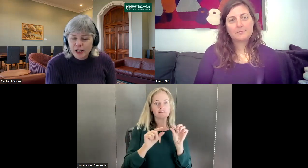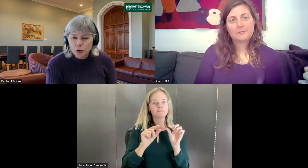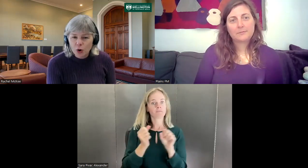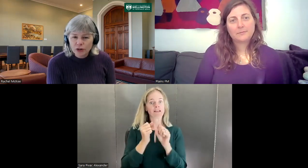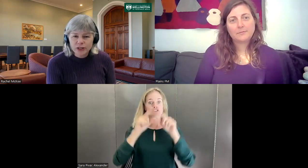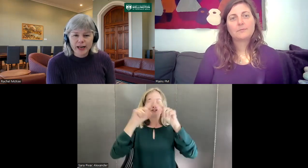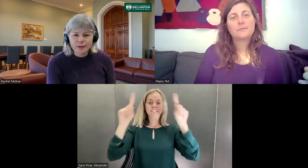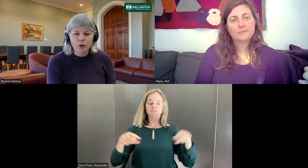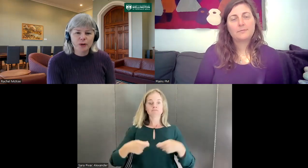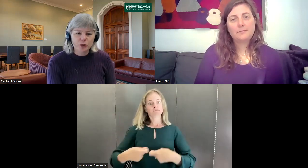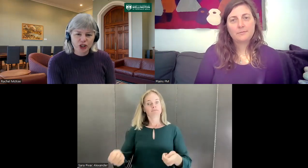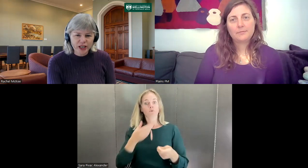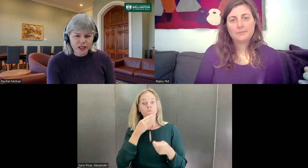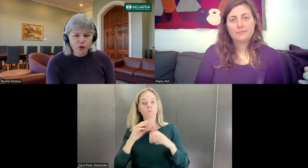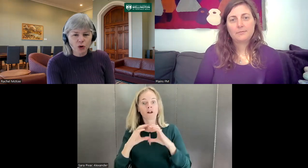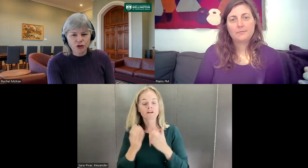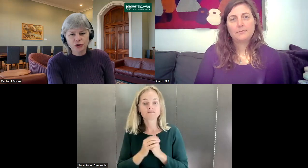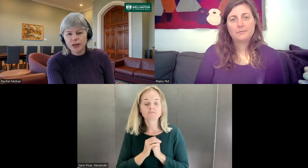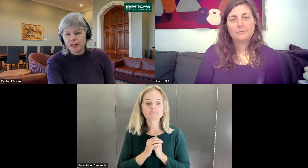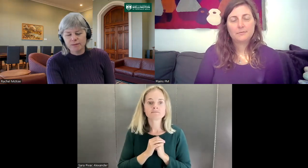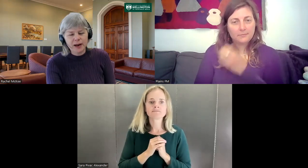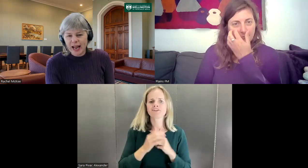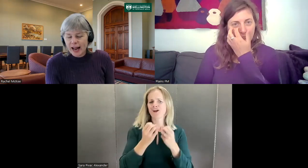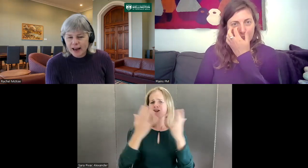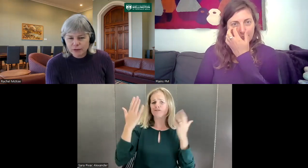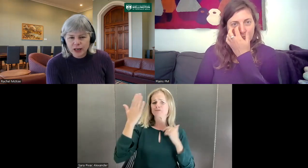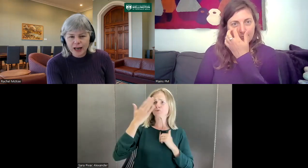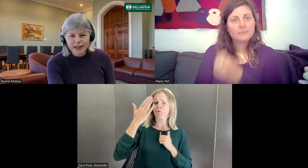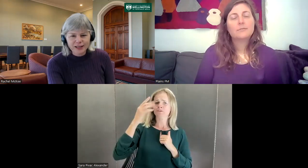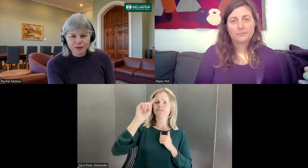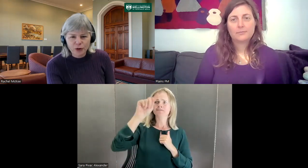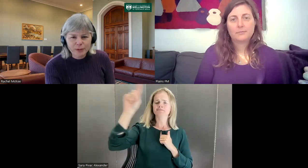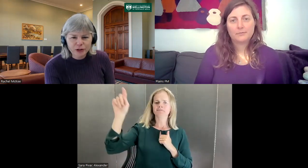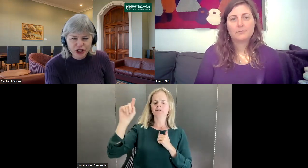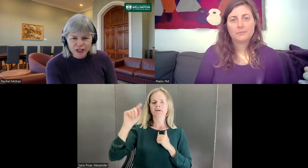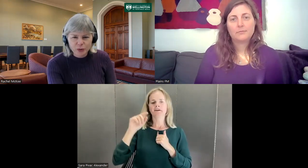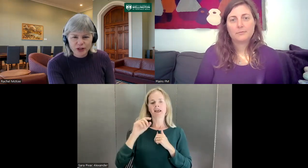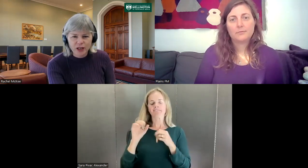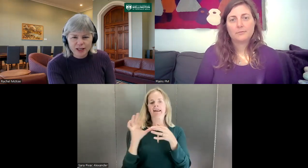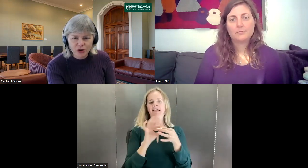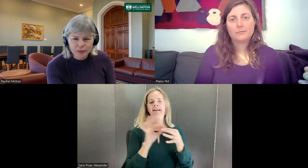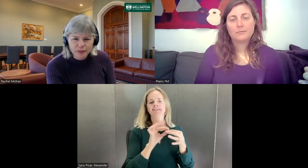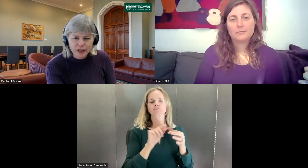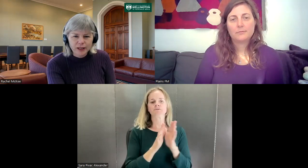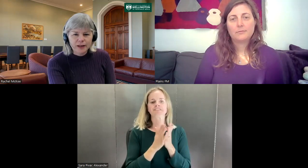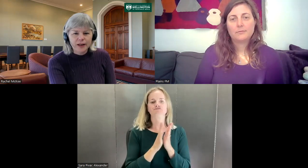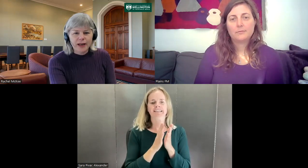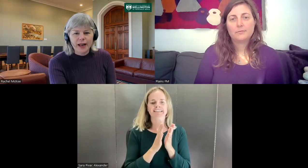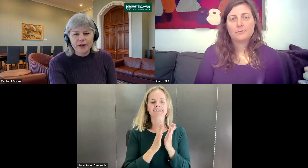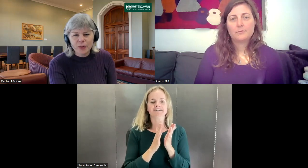you want and put them into a sheet if you want to make a handout for a class like vocabulary sheets with the signs on them. We